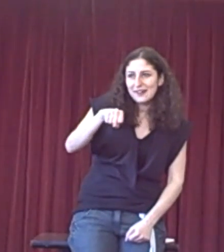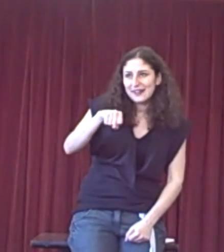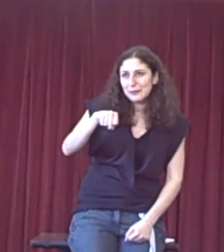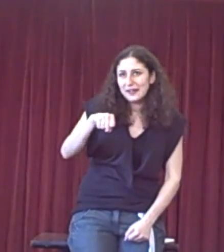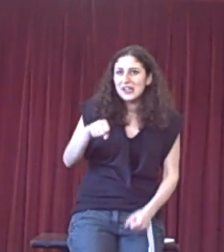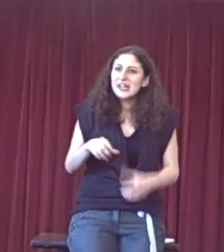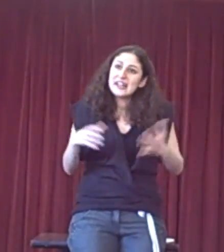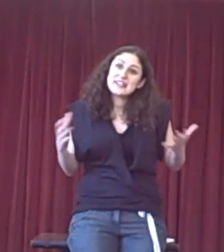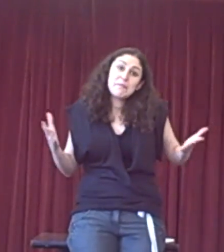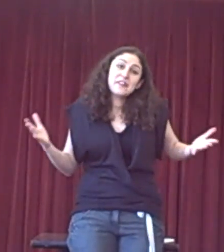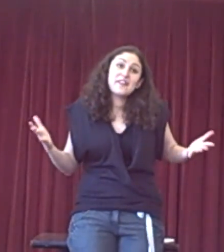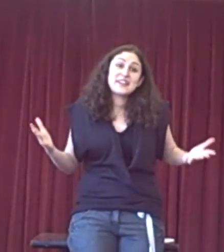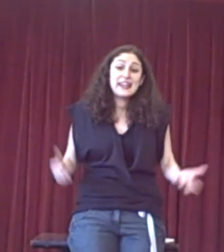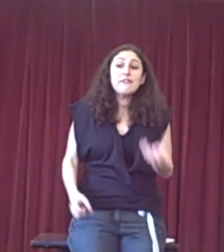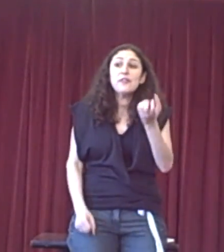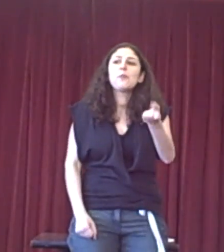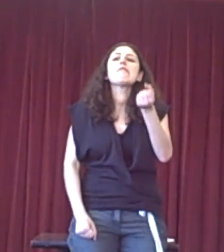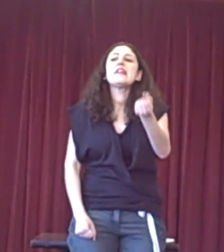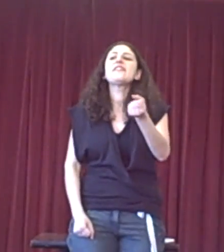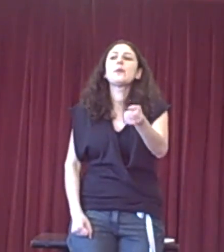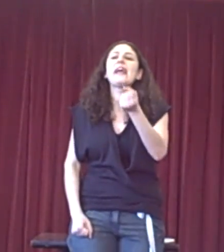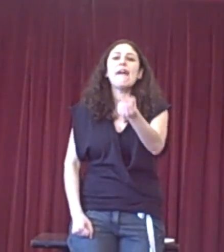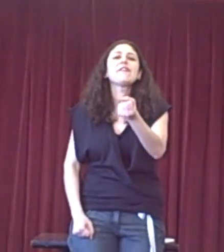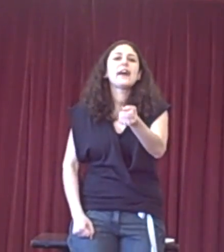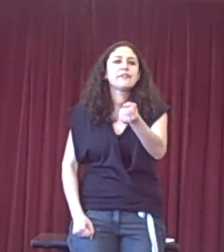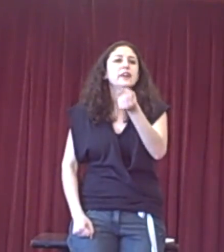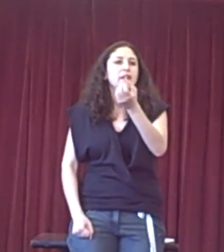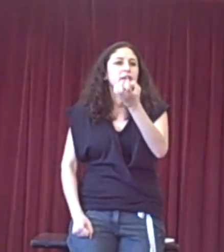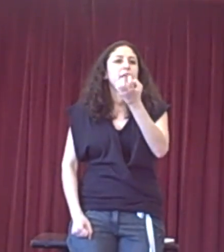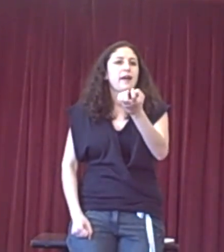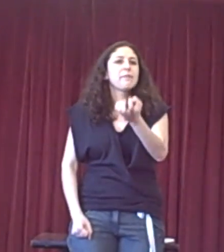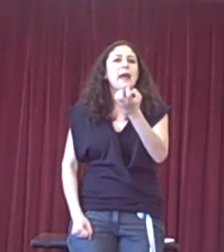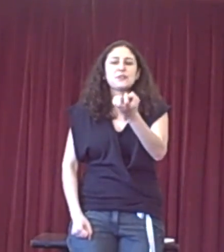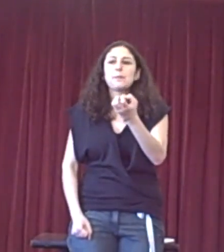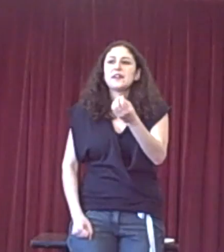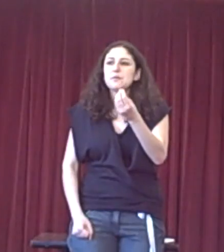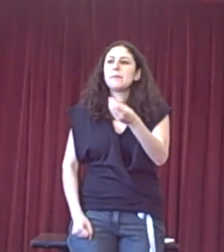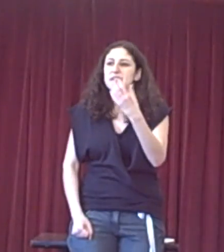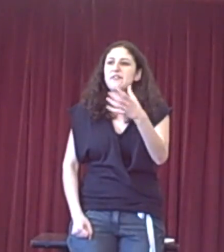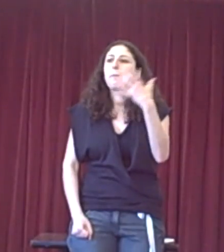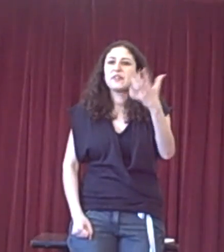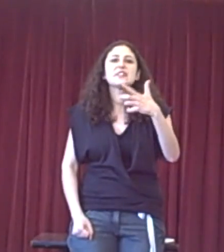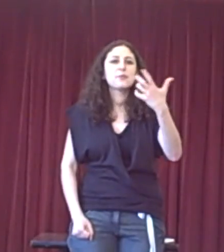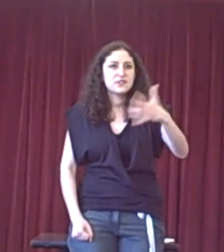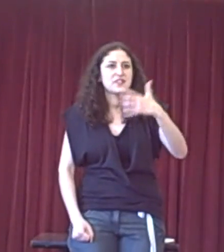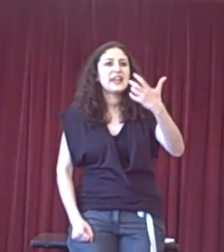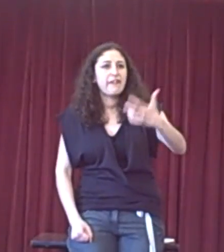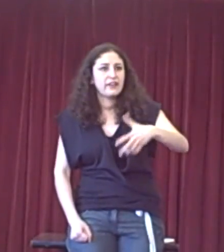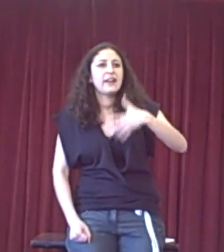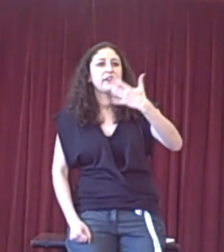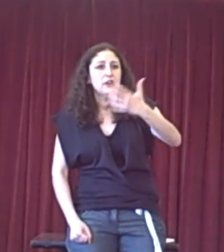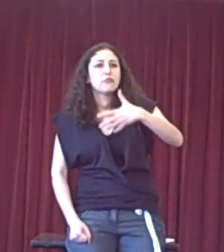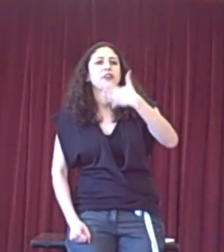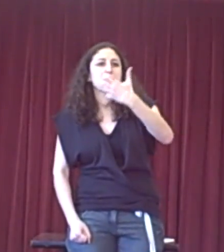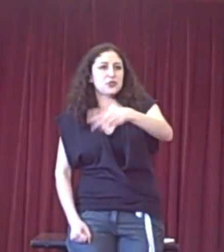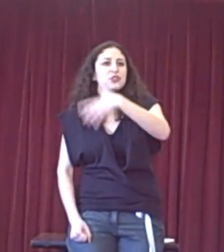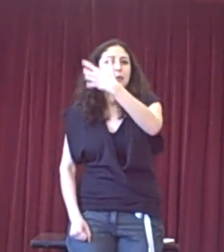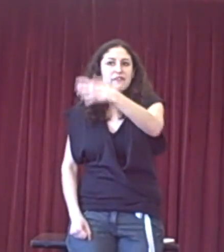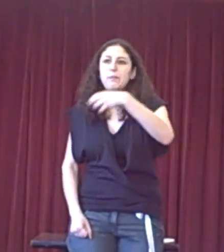argument. It's something that, as a given that we really think we have to have capital punishment because of our principles of deterrent and retribution or whatever the